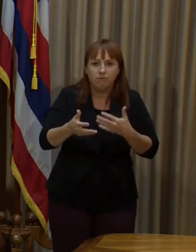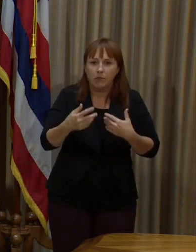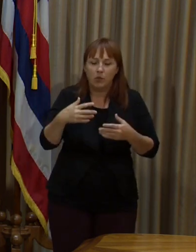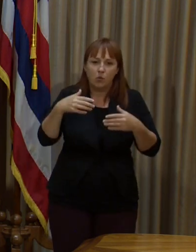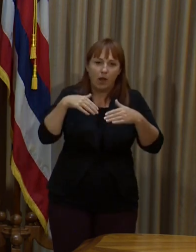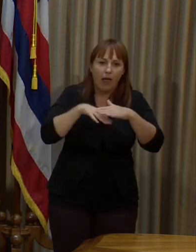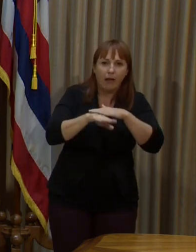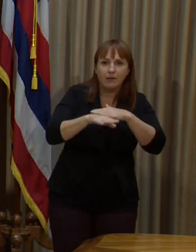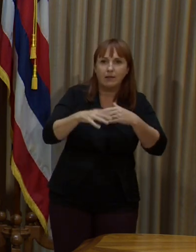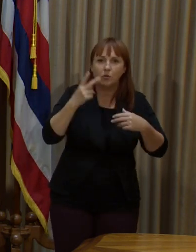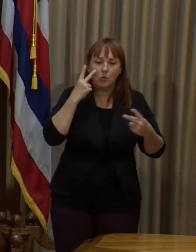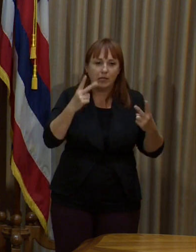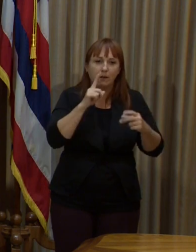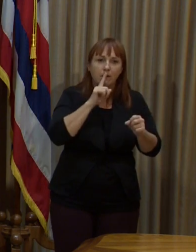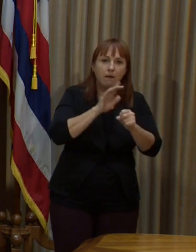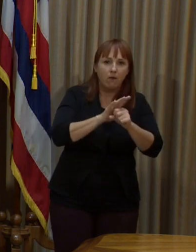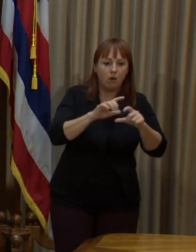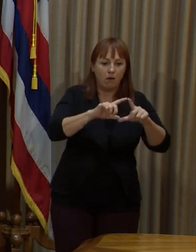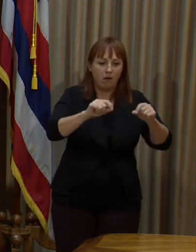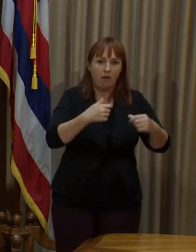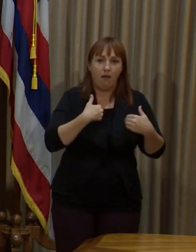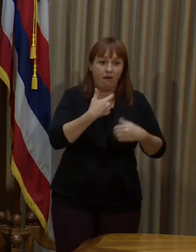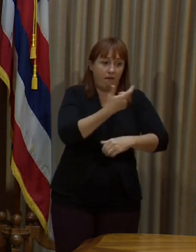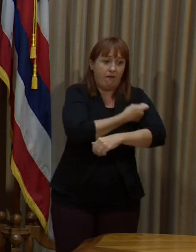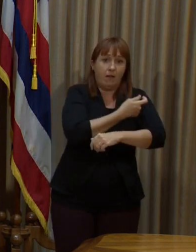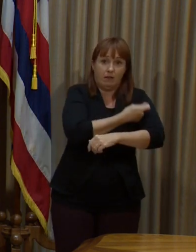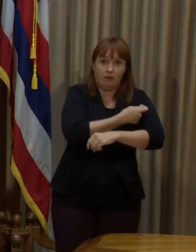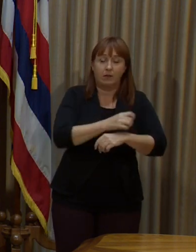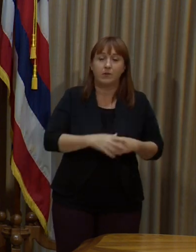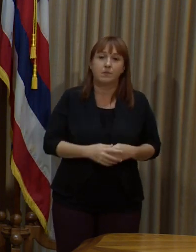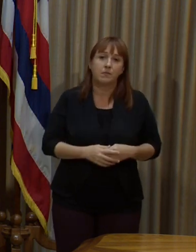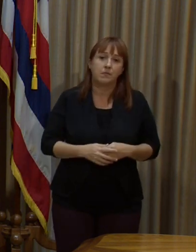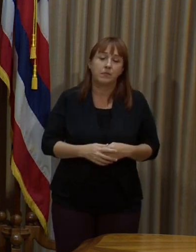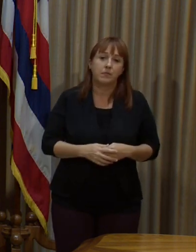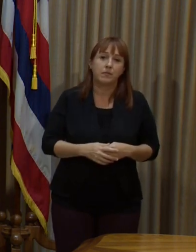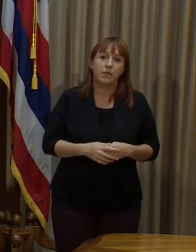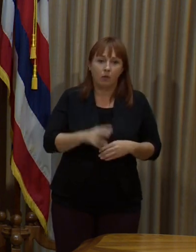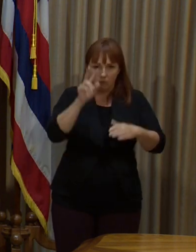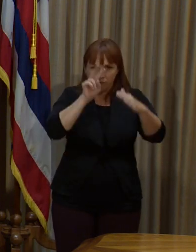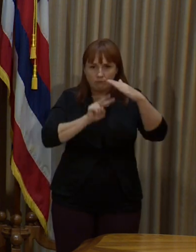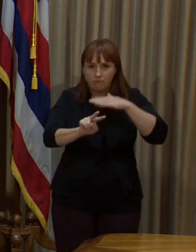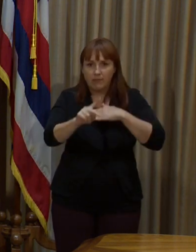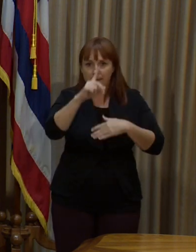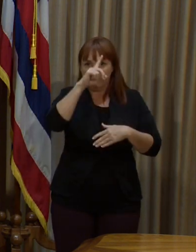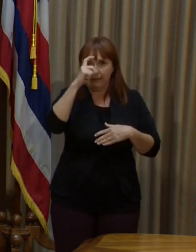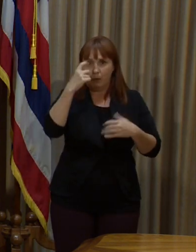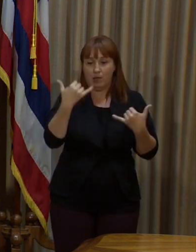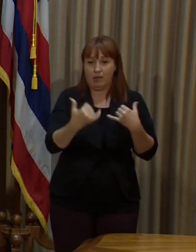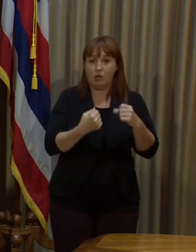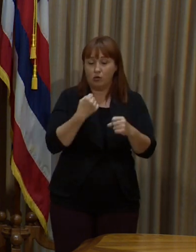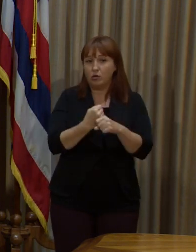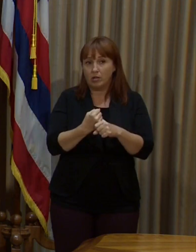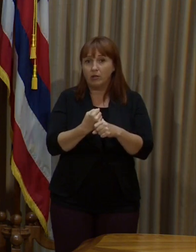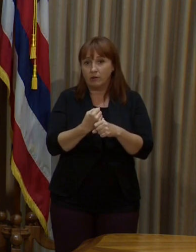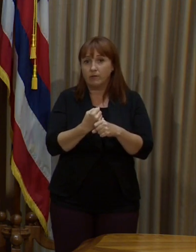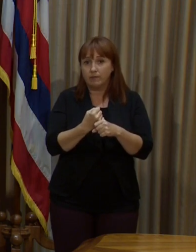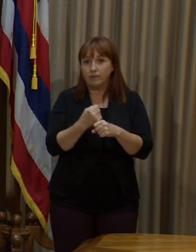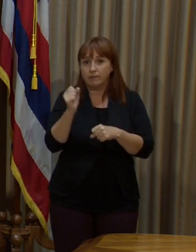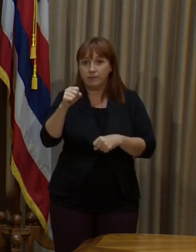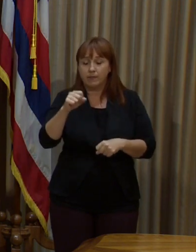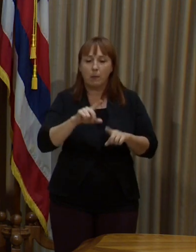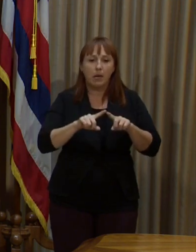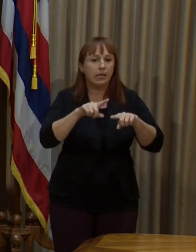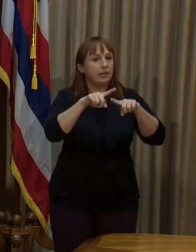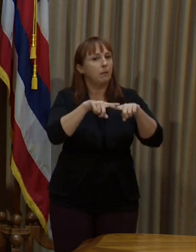vaccination verification. So, you know, we do anticipate that it will happen this summer, but, you know,